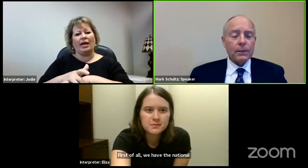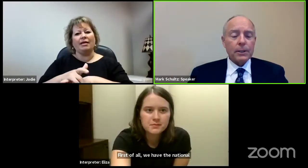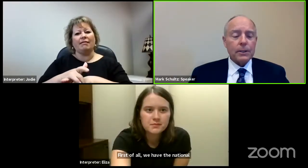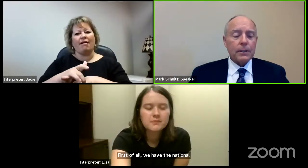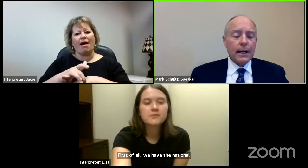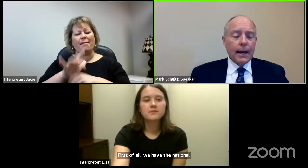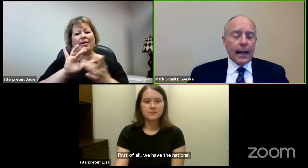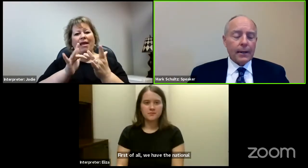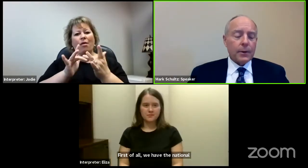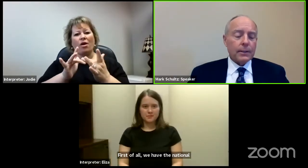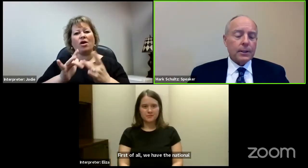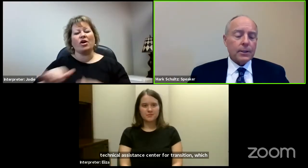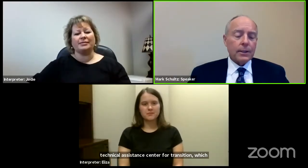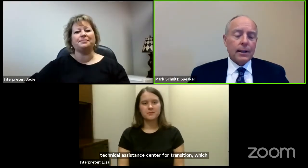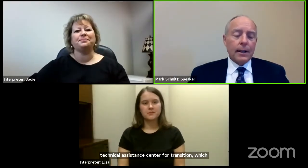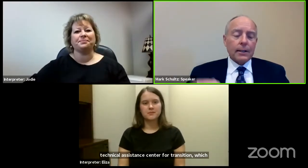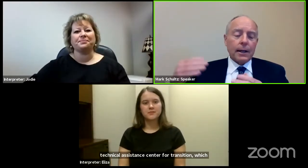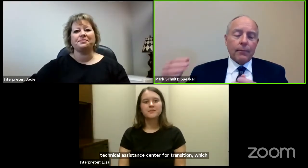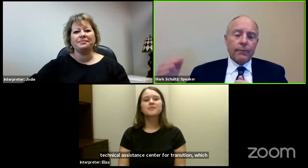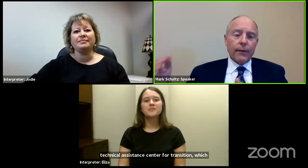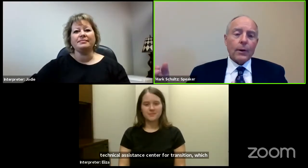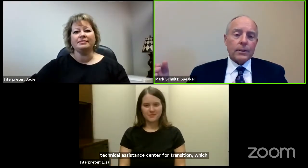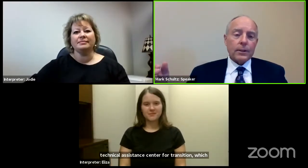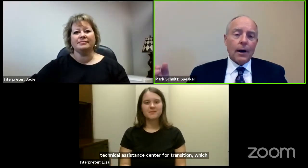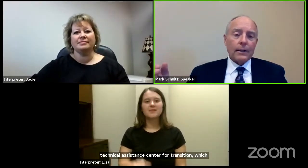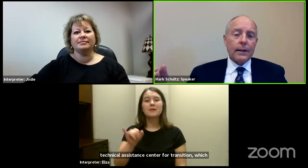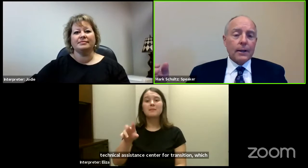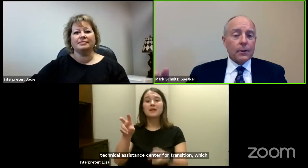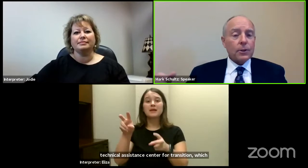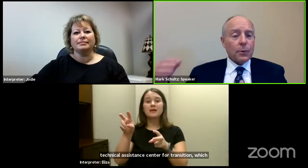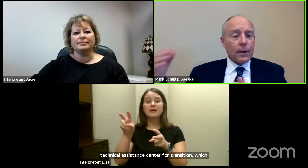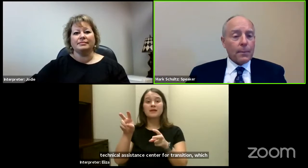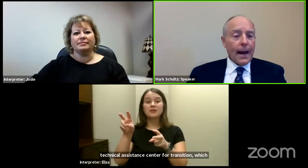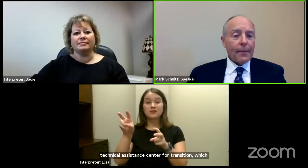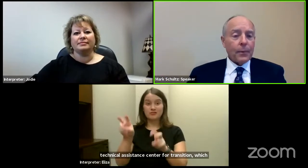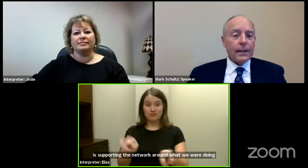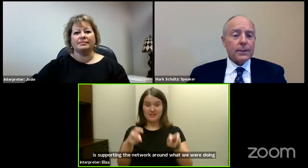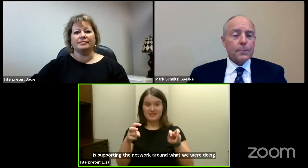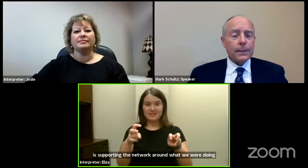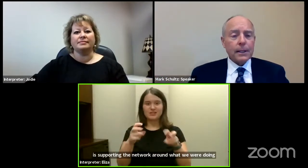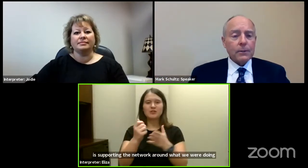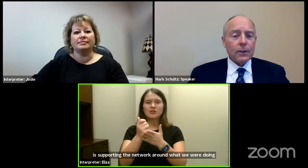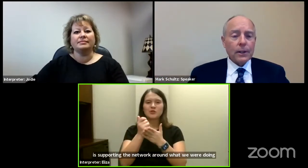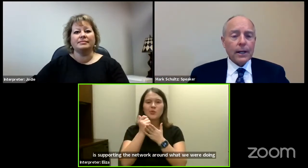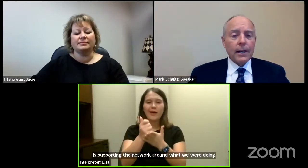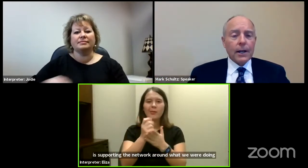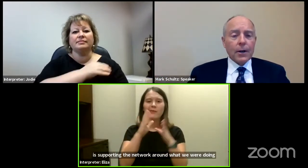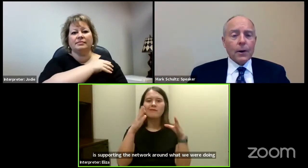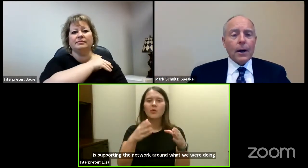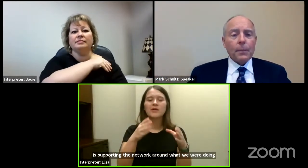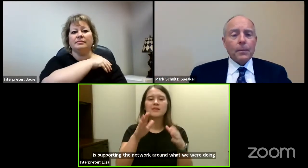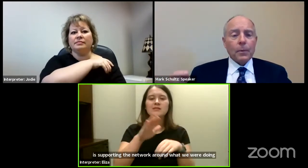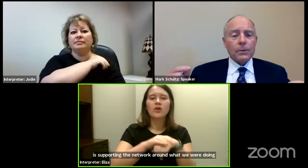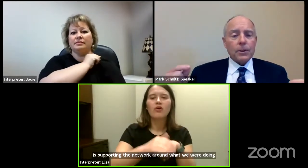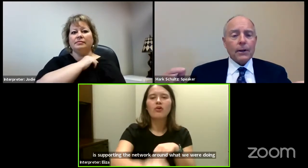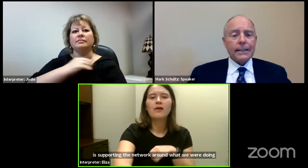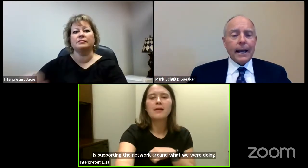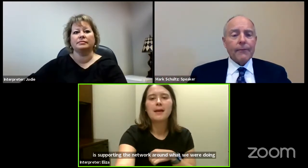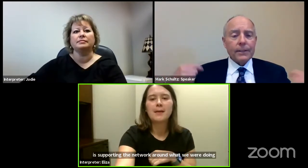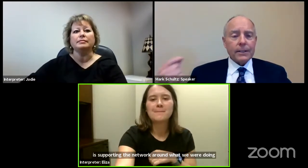pre-employment transition and transition to help focus on those career pathways. And particularly, we're